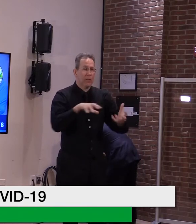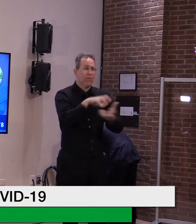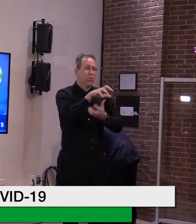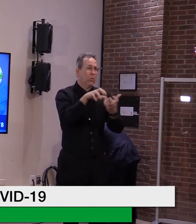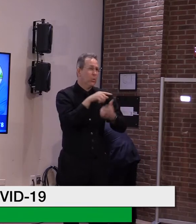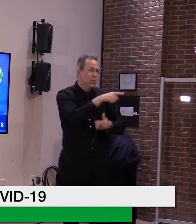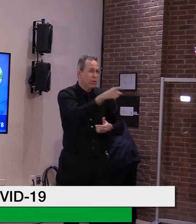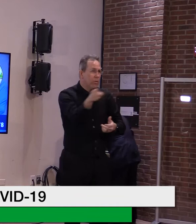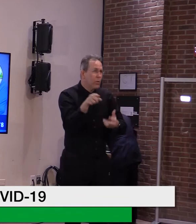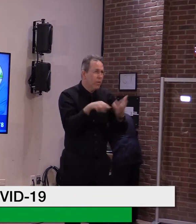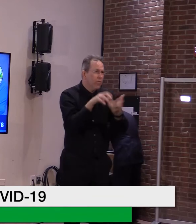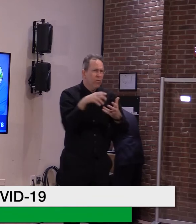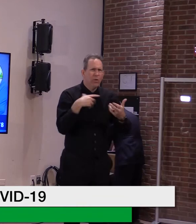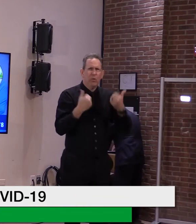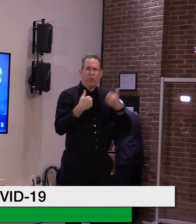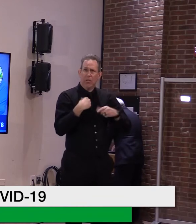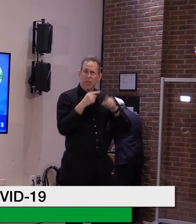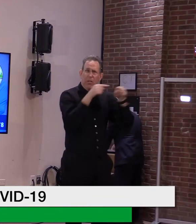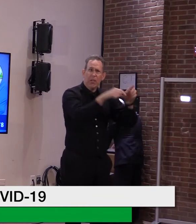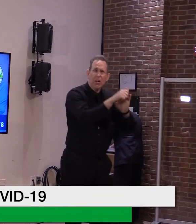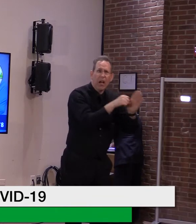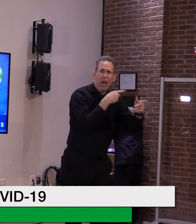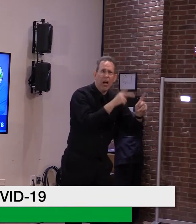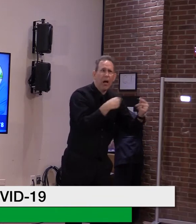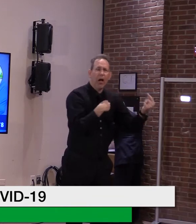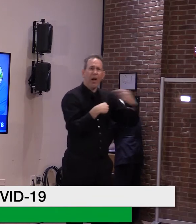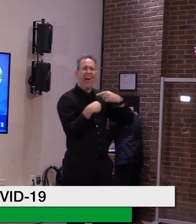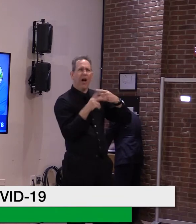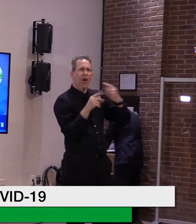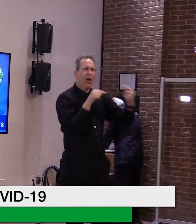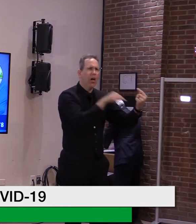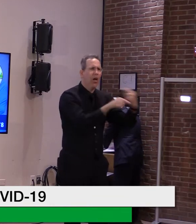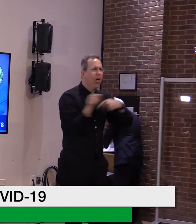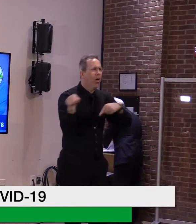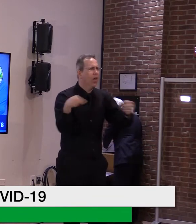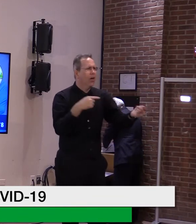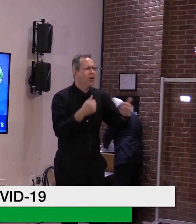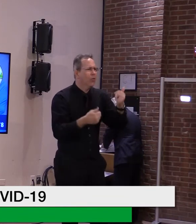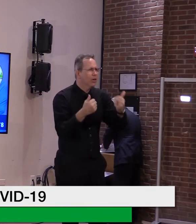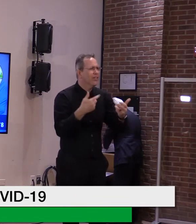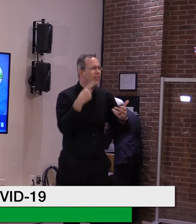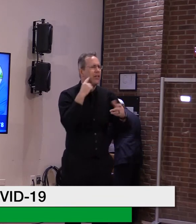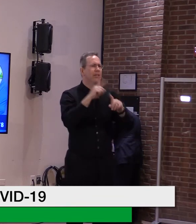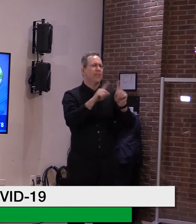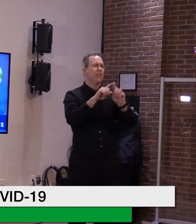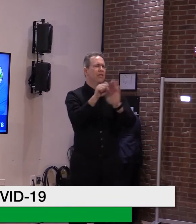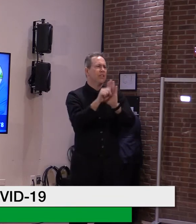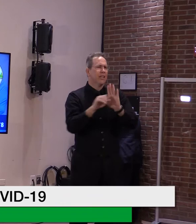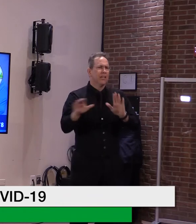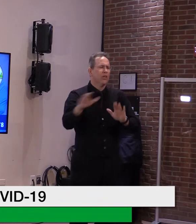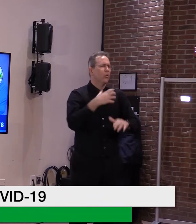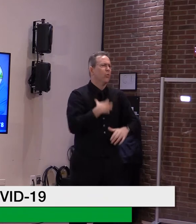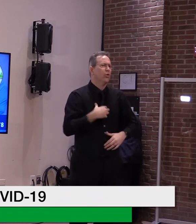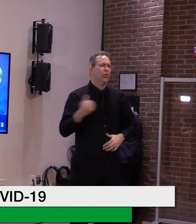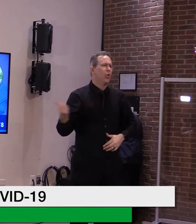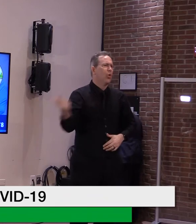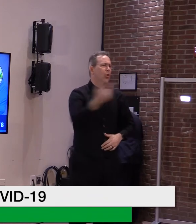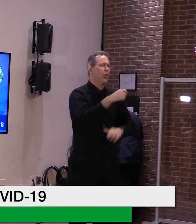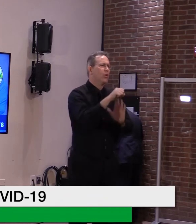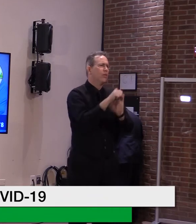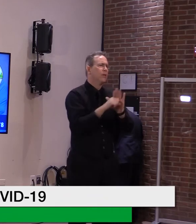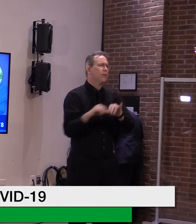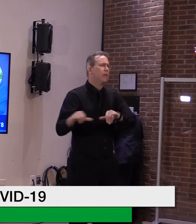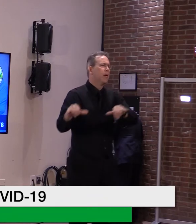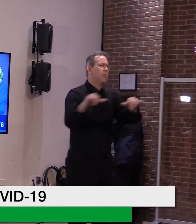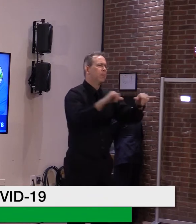about testing protocols, et cetera. There should be an ability to have some consensus about this. But we'll have to wait